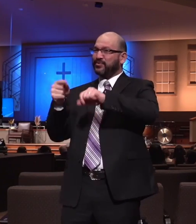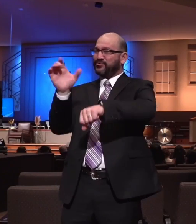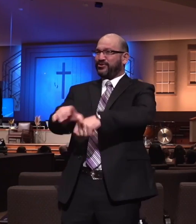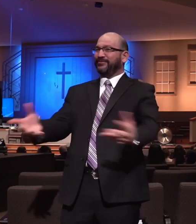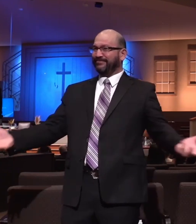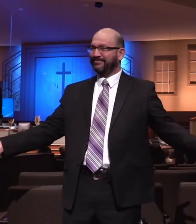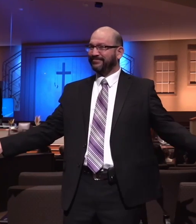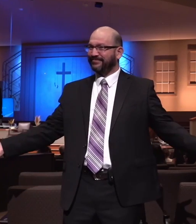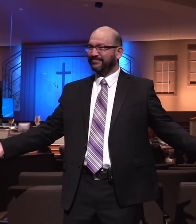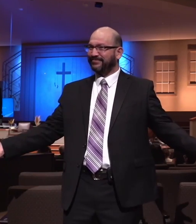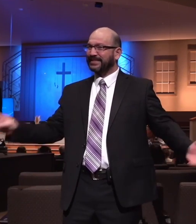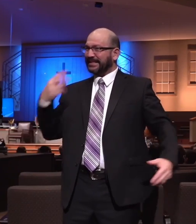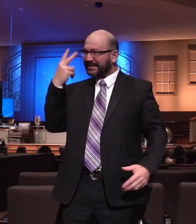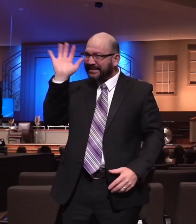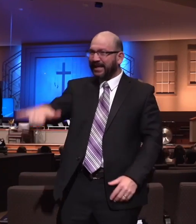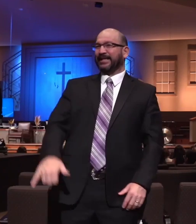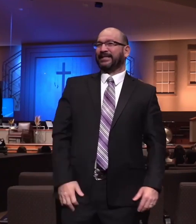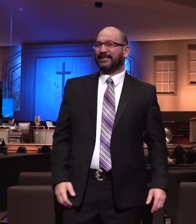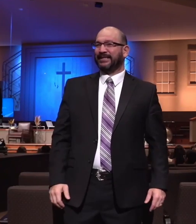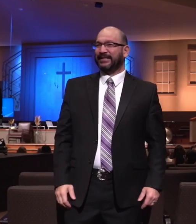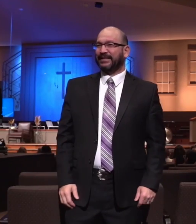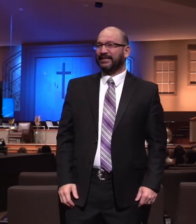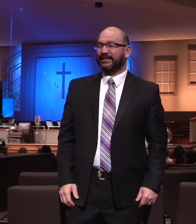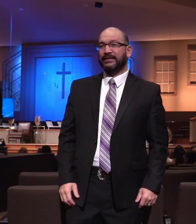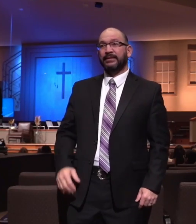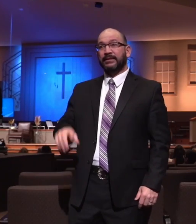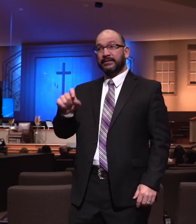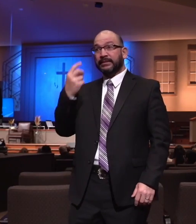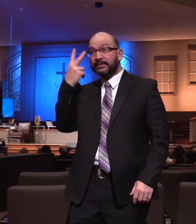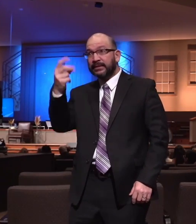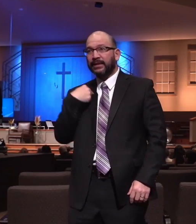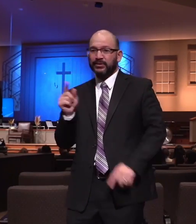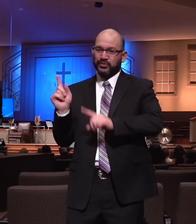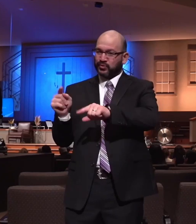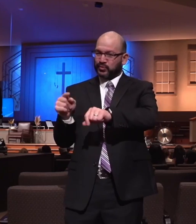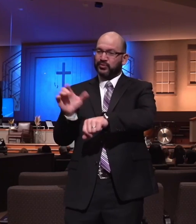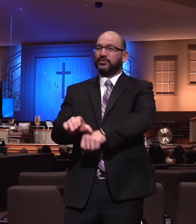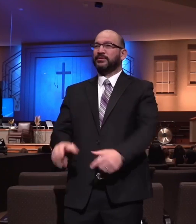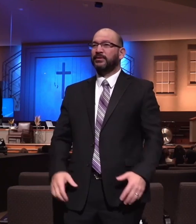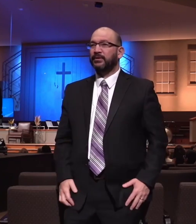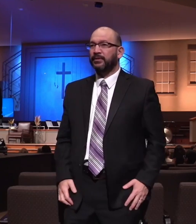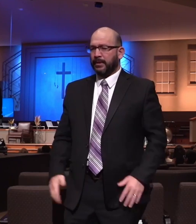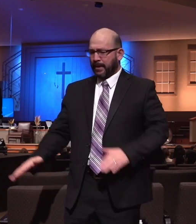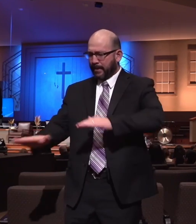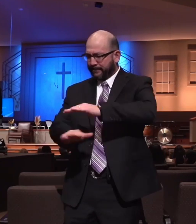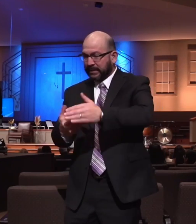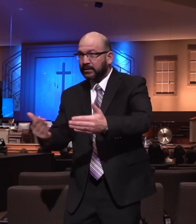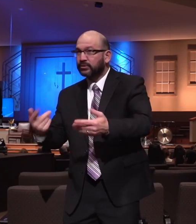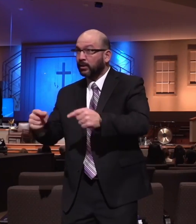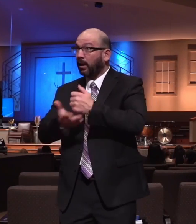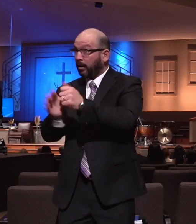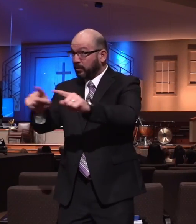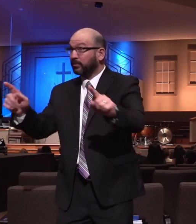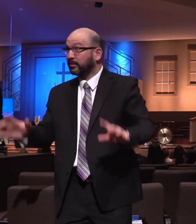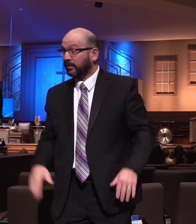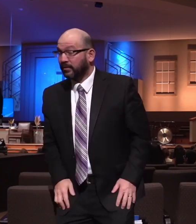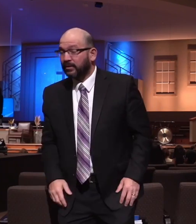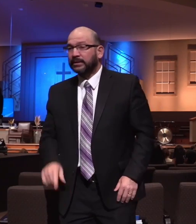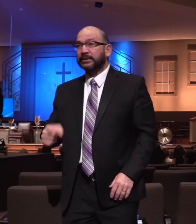in you, the things that they see in you. They need to see us coming to church. Let me say some basic things. I'm trying to help you tonight. They need to see you bringing your